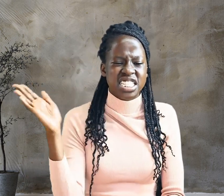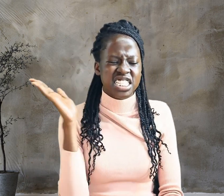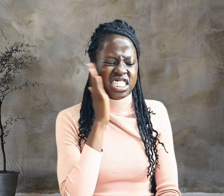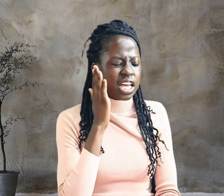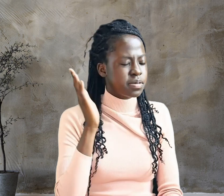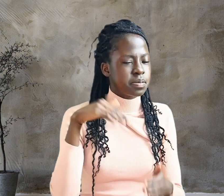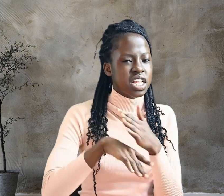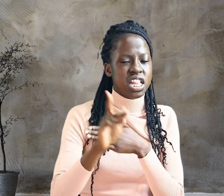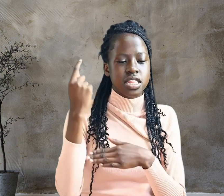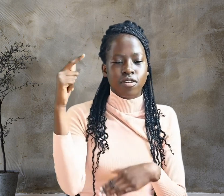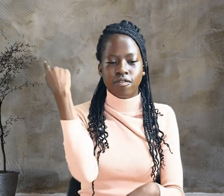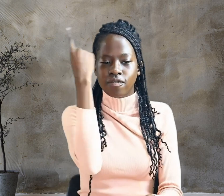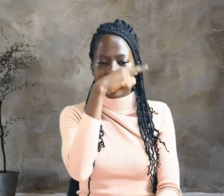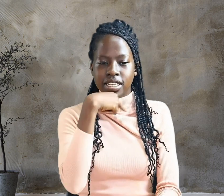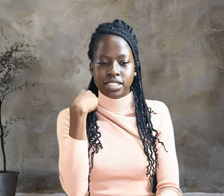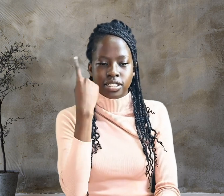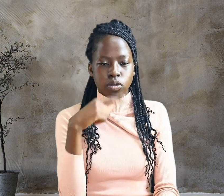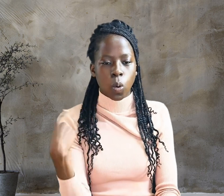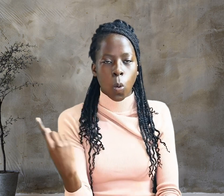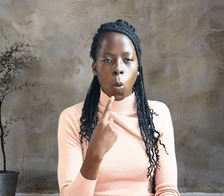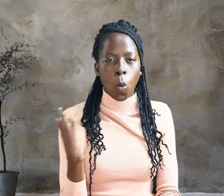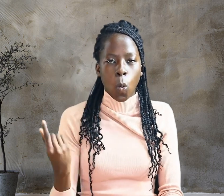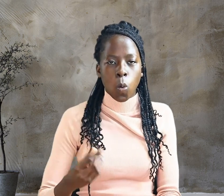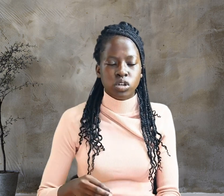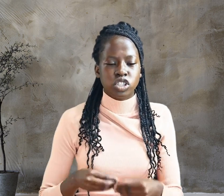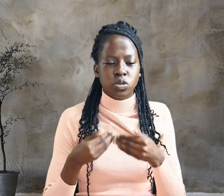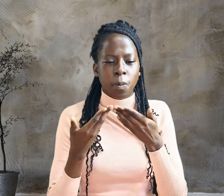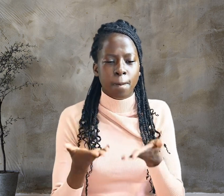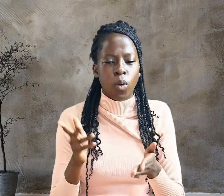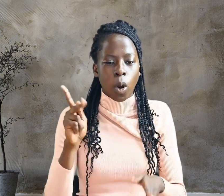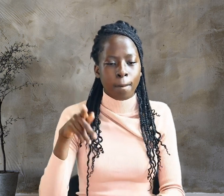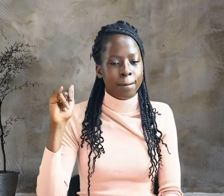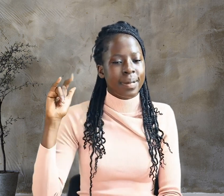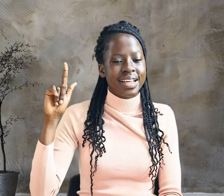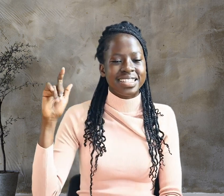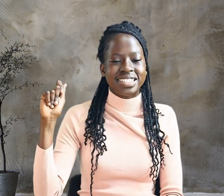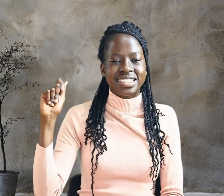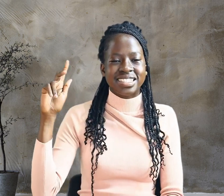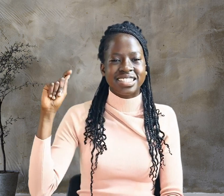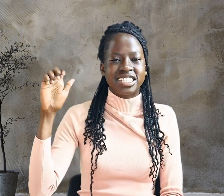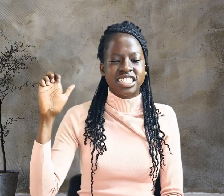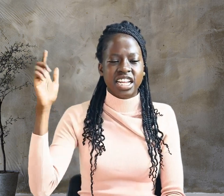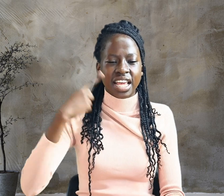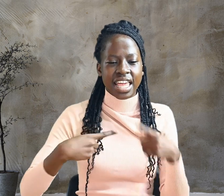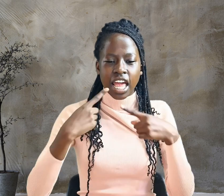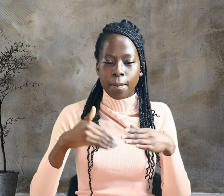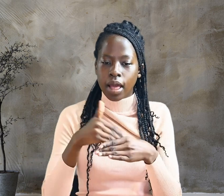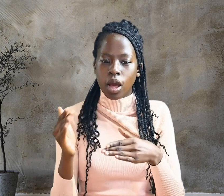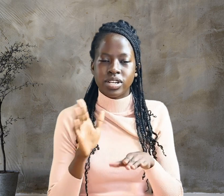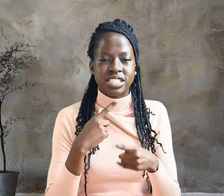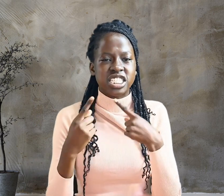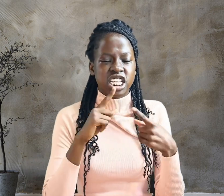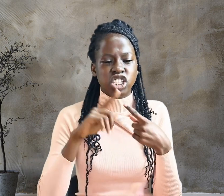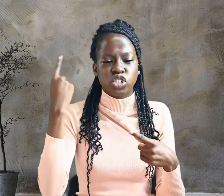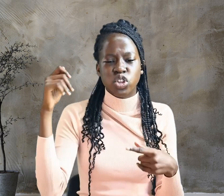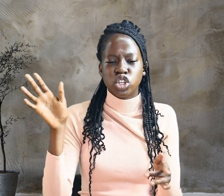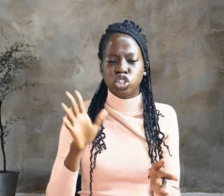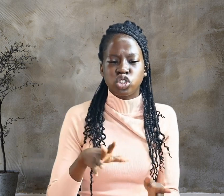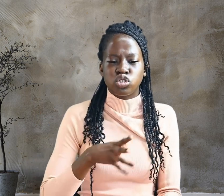face. Once more, Pilate came out and said to the Jews, gathered